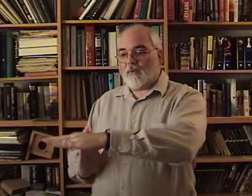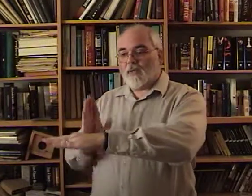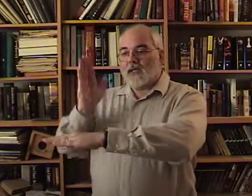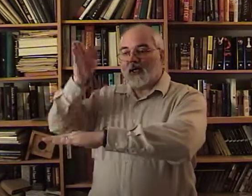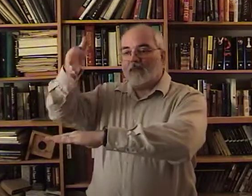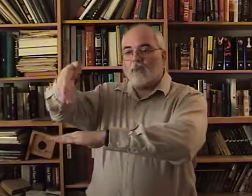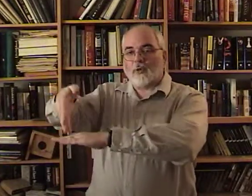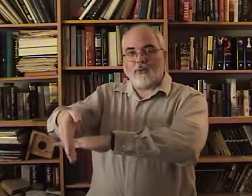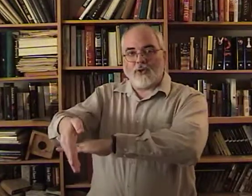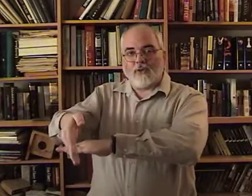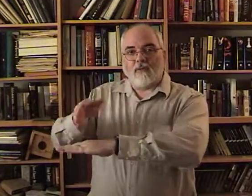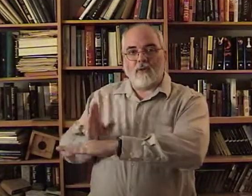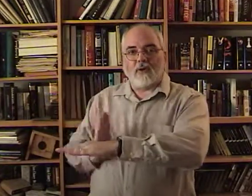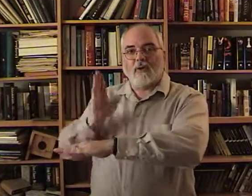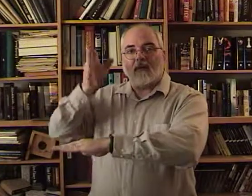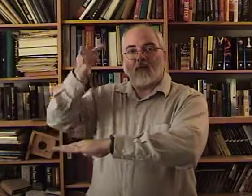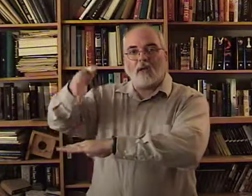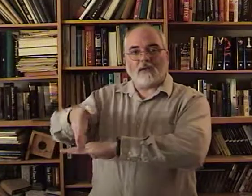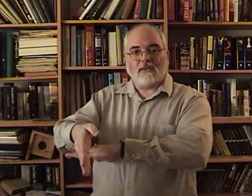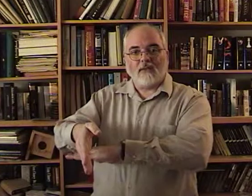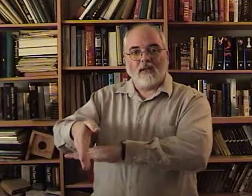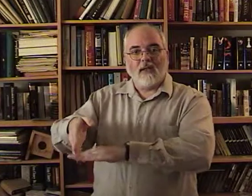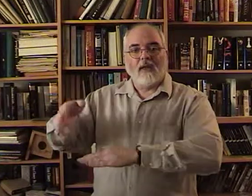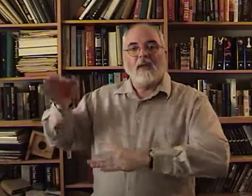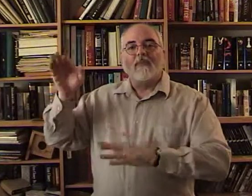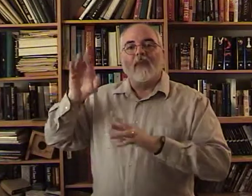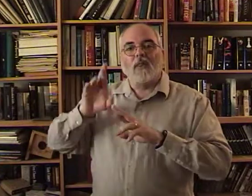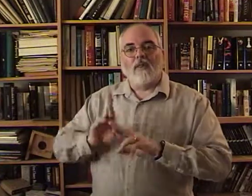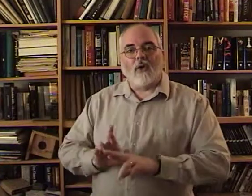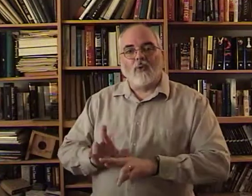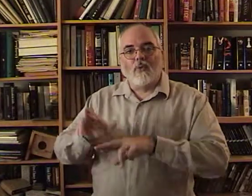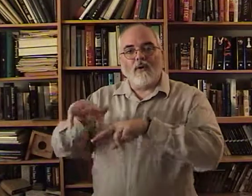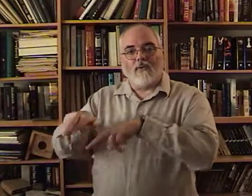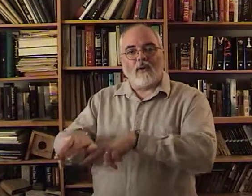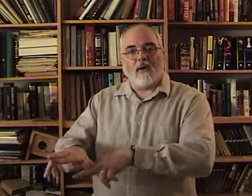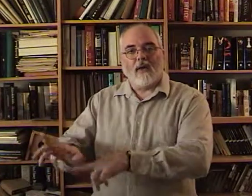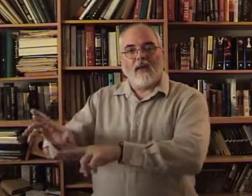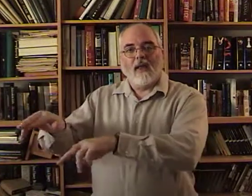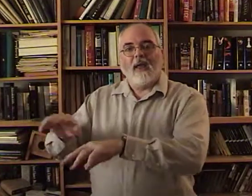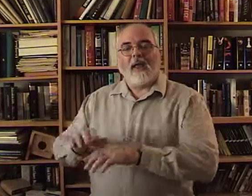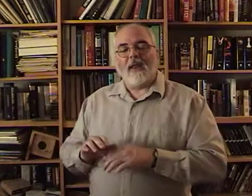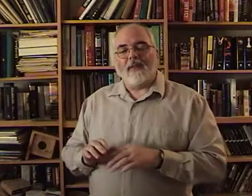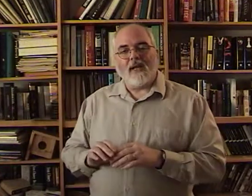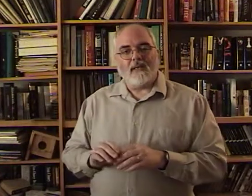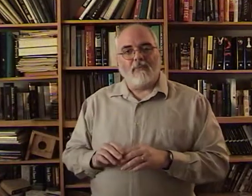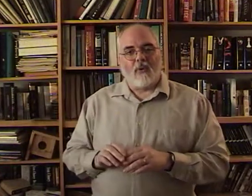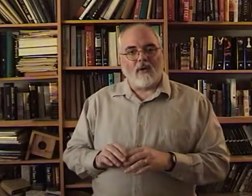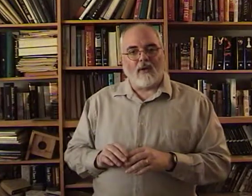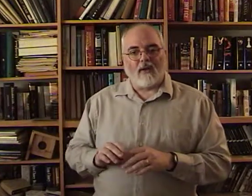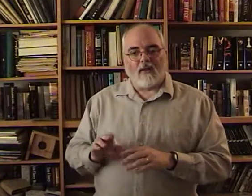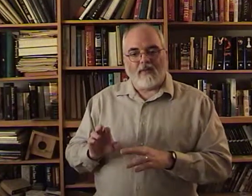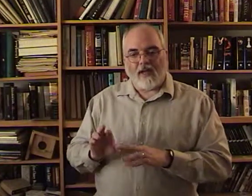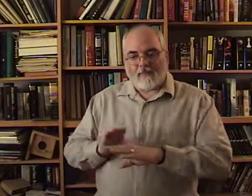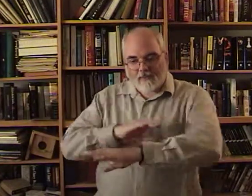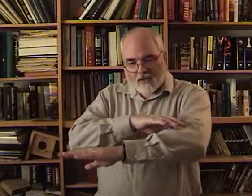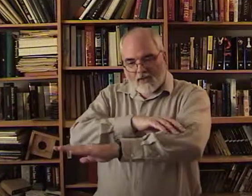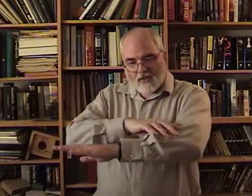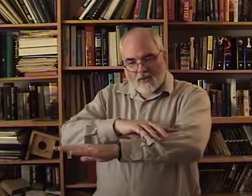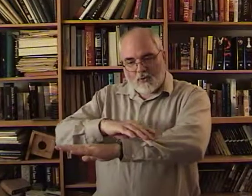And then we just kind of build a bridge over it. And we go across. The river. And I think it's important that. That you